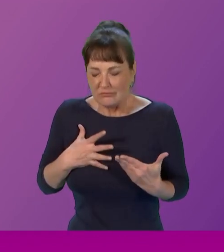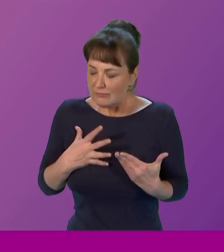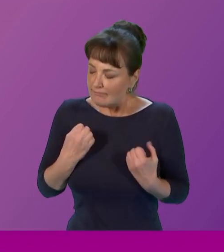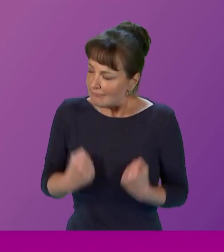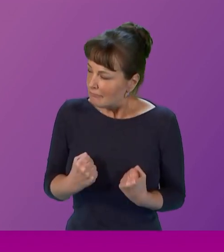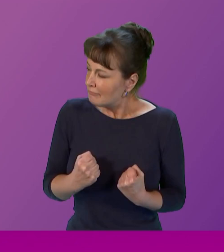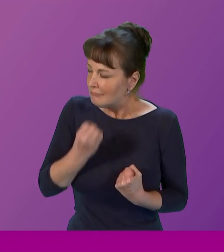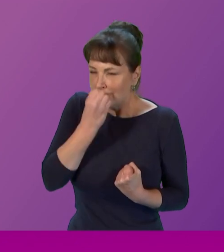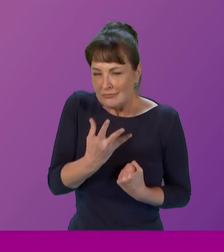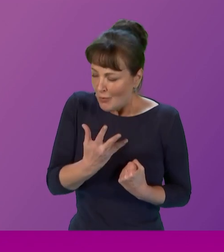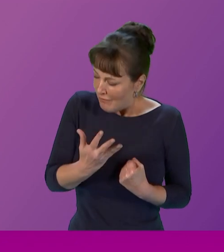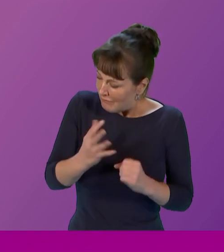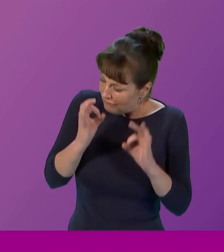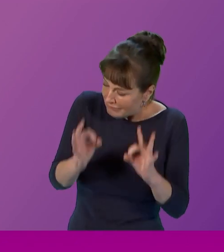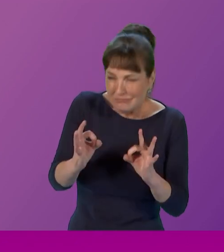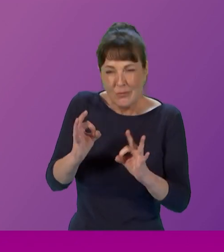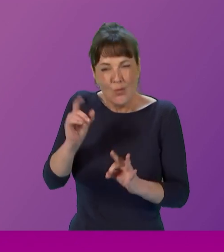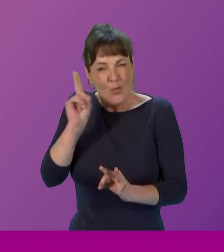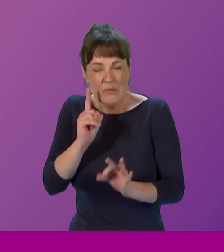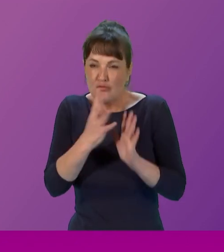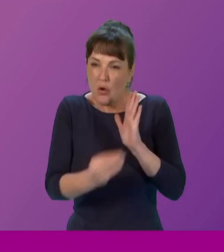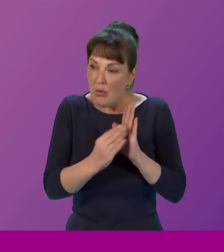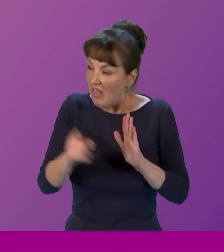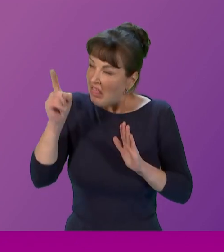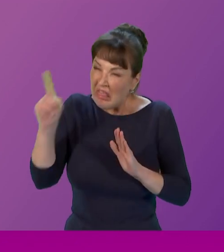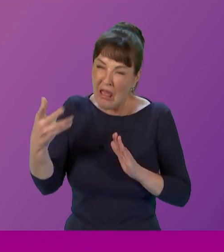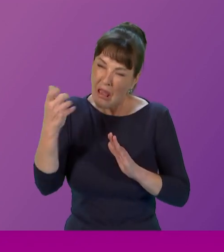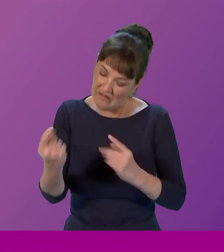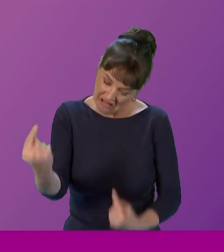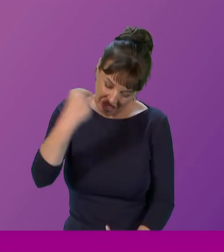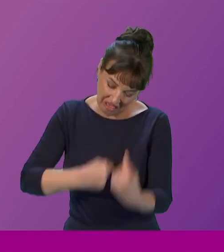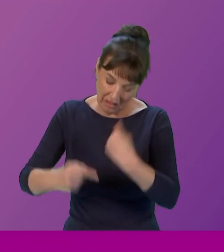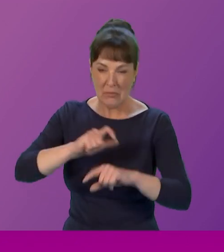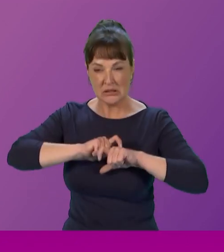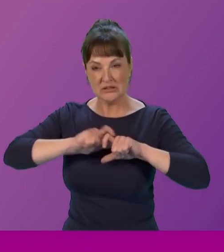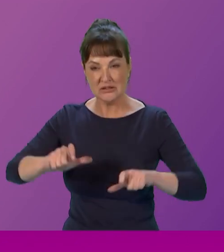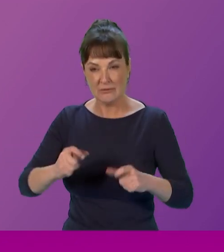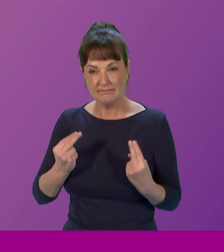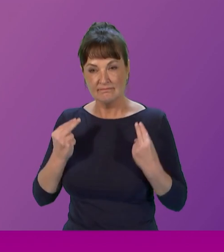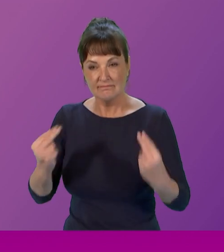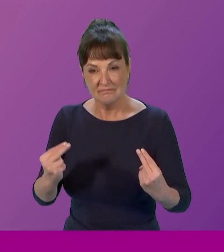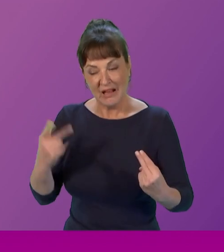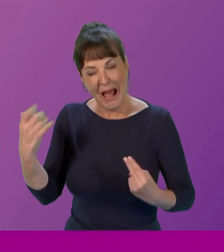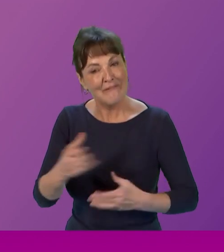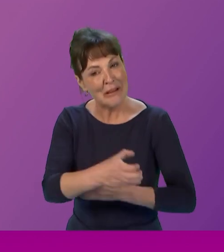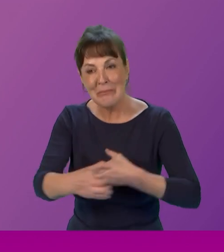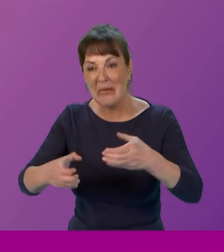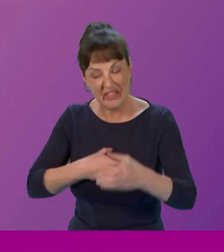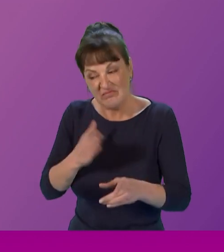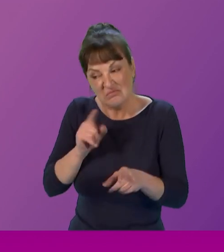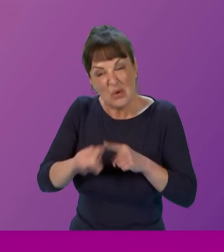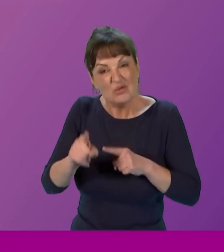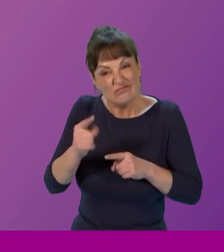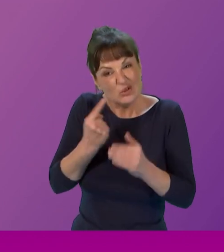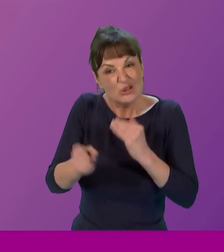female role models who face hardships with resilience and empathy which is so often unique to women attending the round